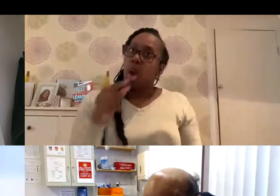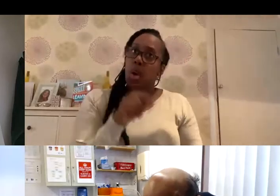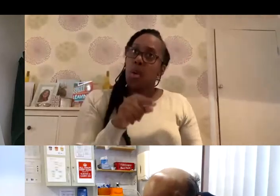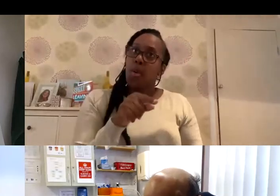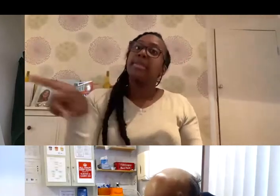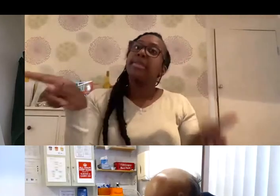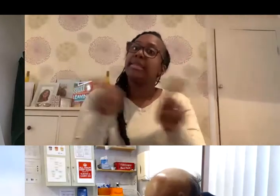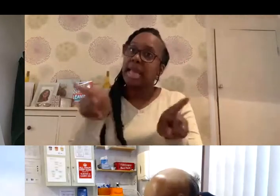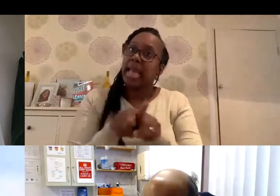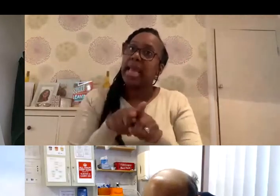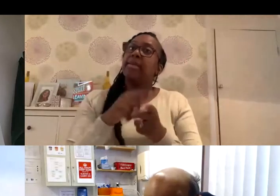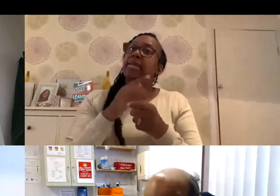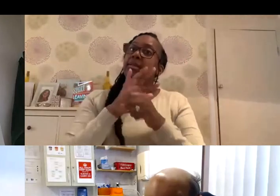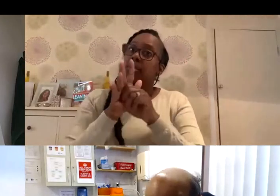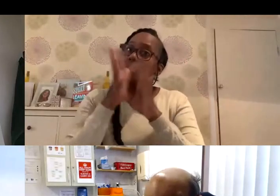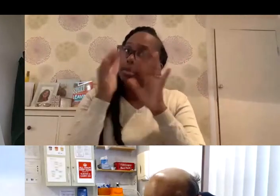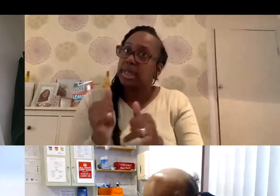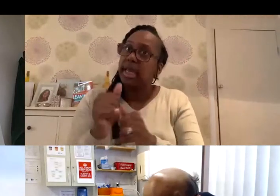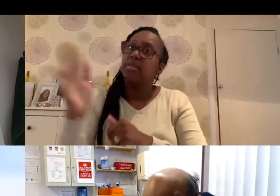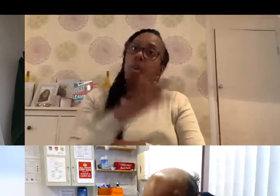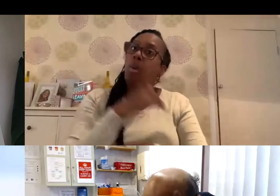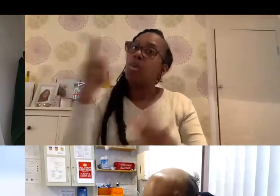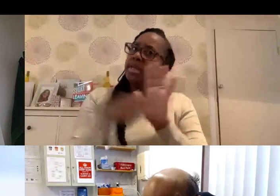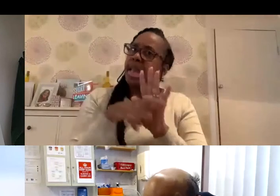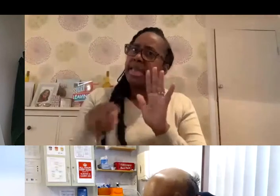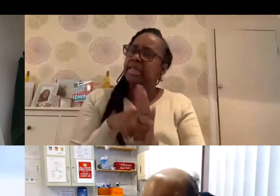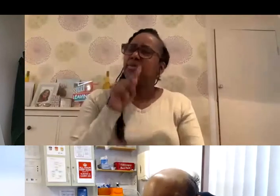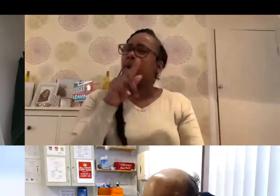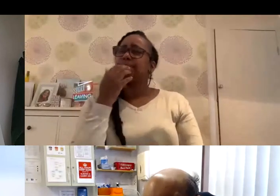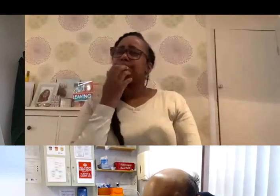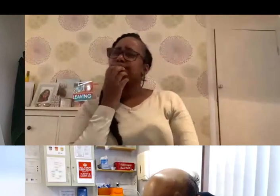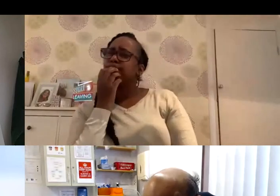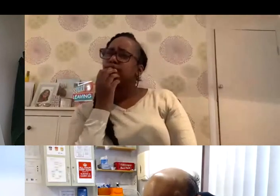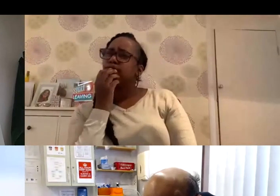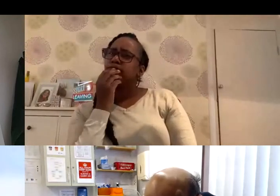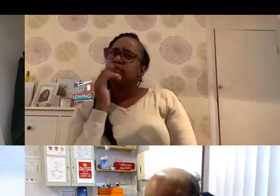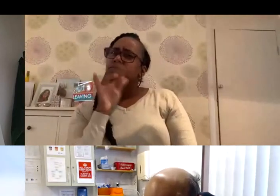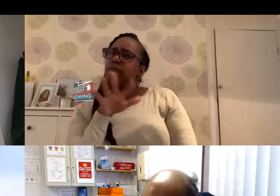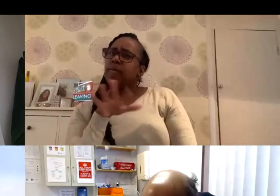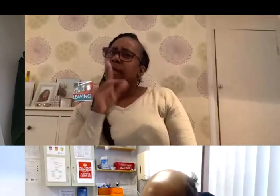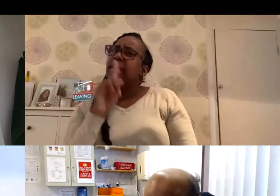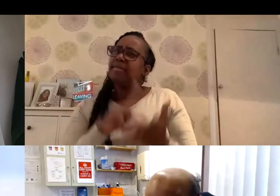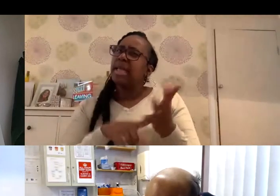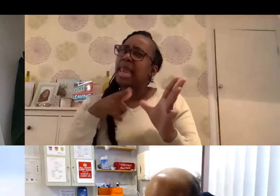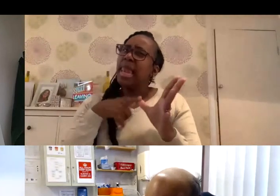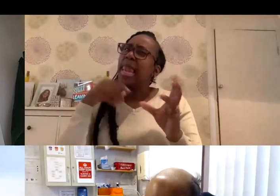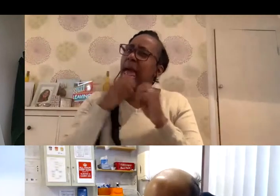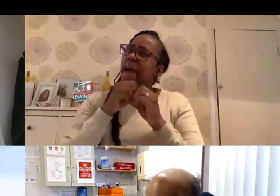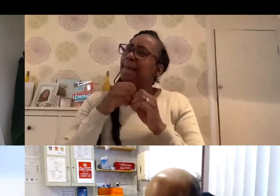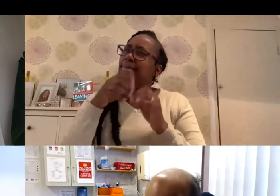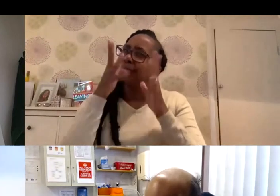an LFD, which came back negative. But then I wasn't convinced because I believe the lab testing is more analytical.